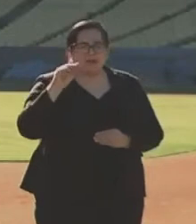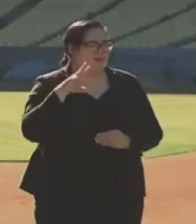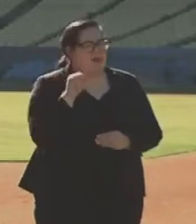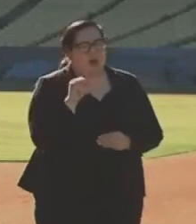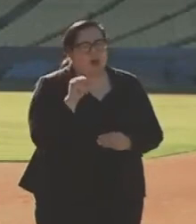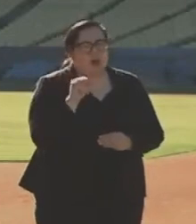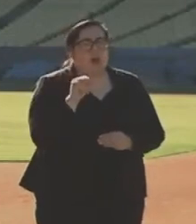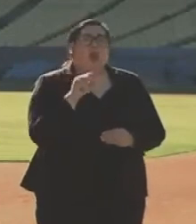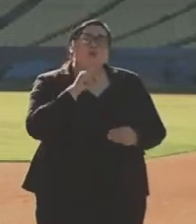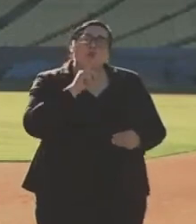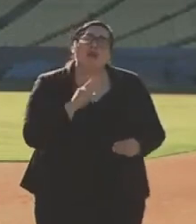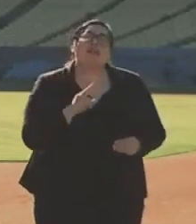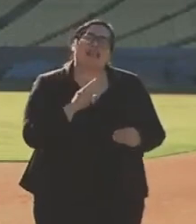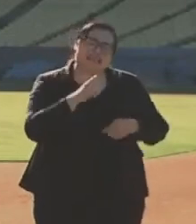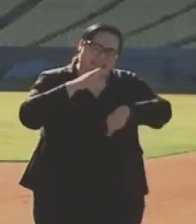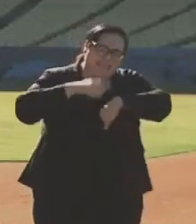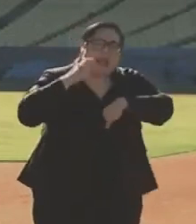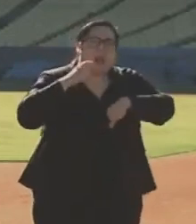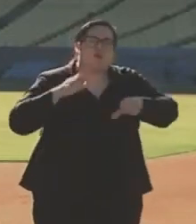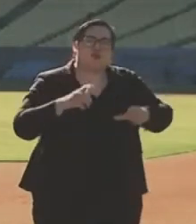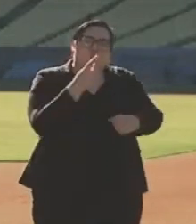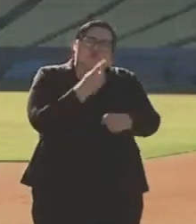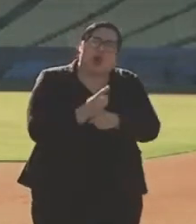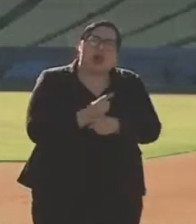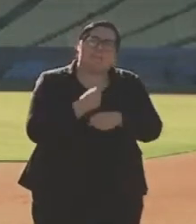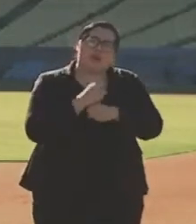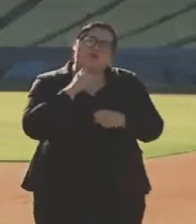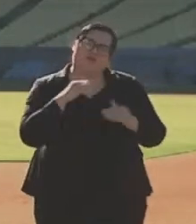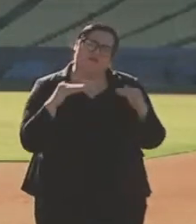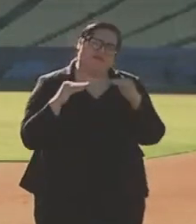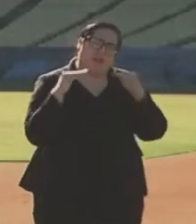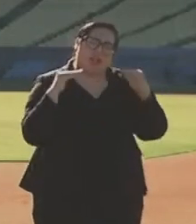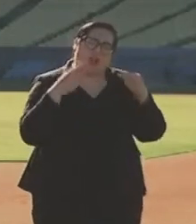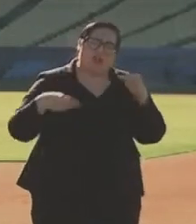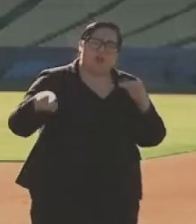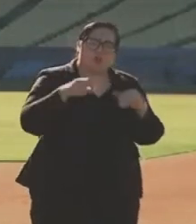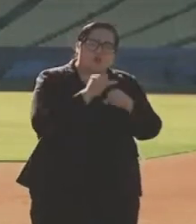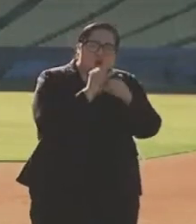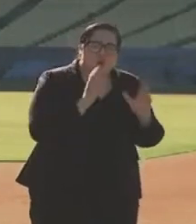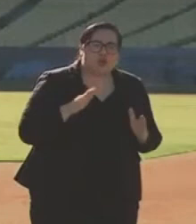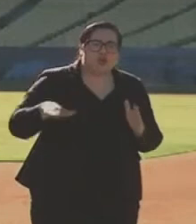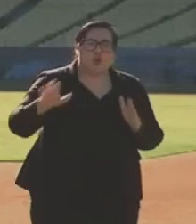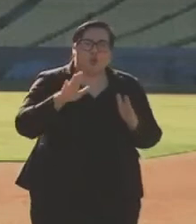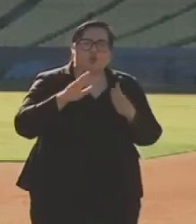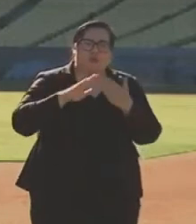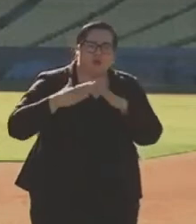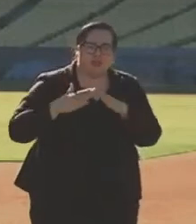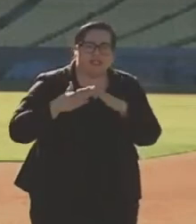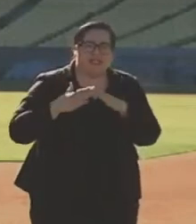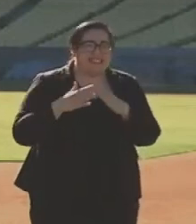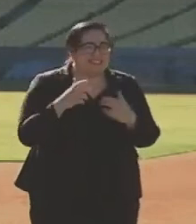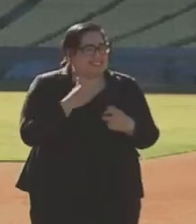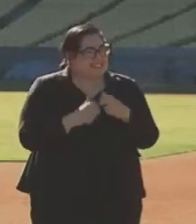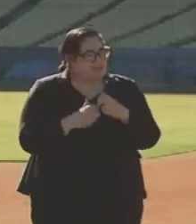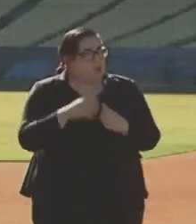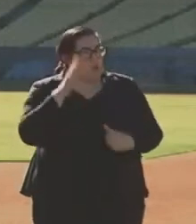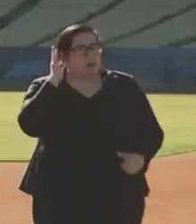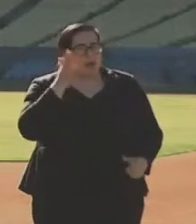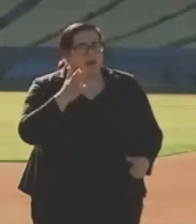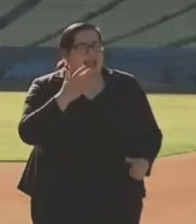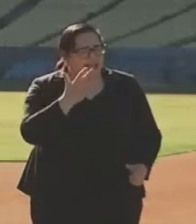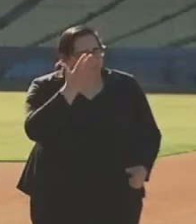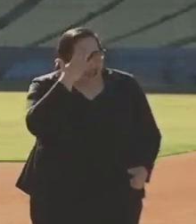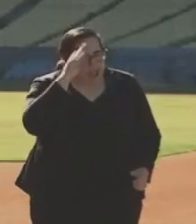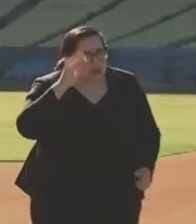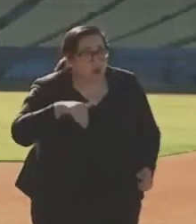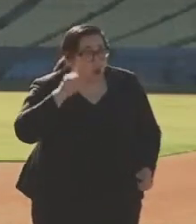It's past time that we do right by these neighborhoods and these communities and these workers. And as difficult as it will be, I know